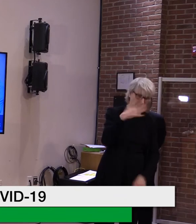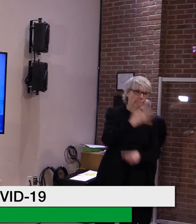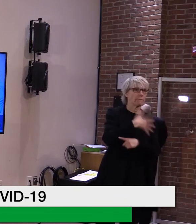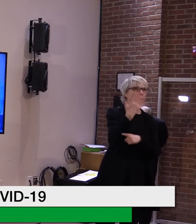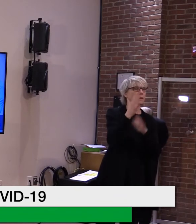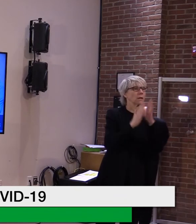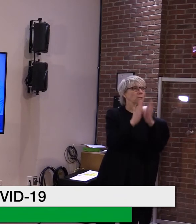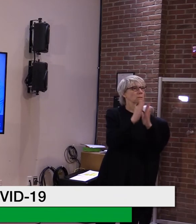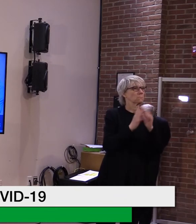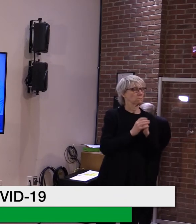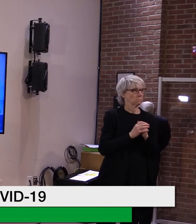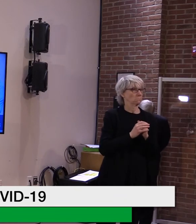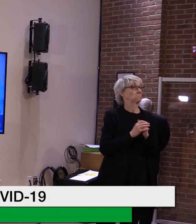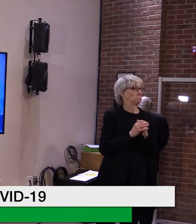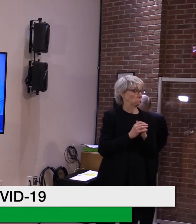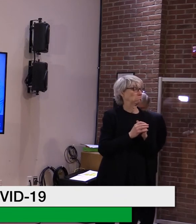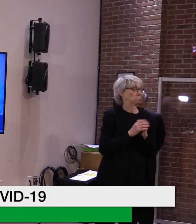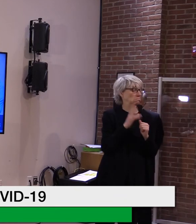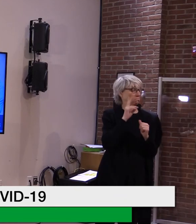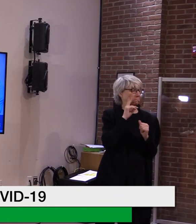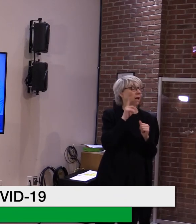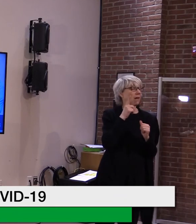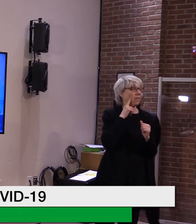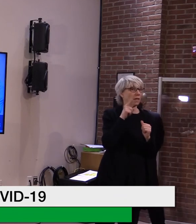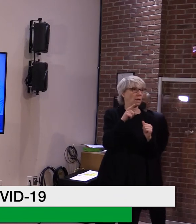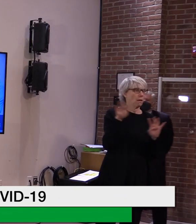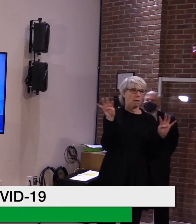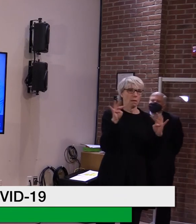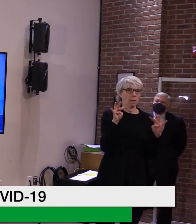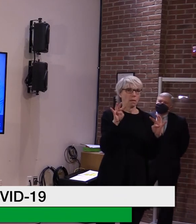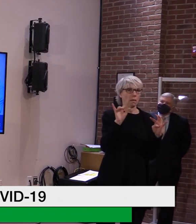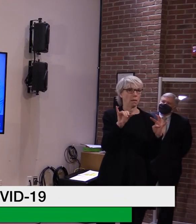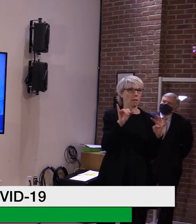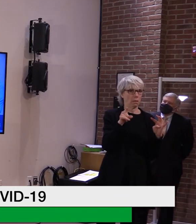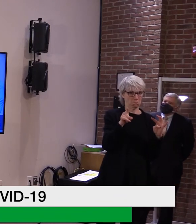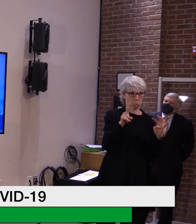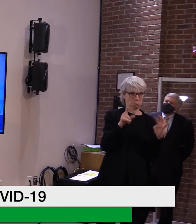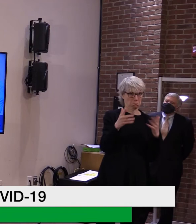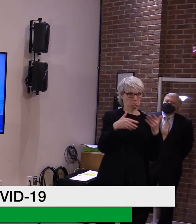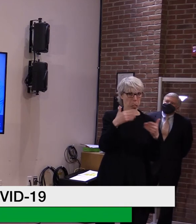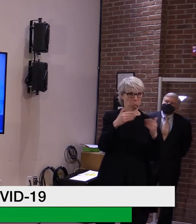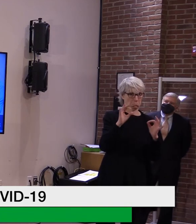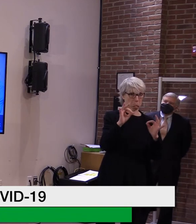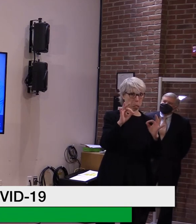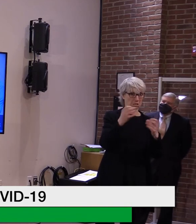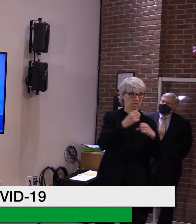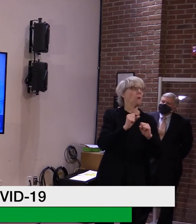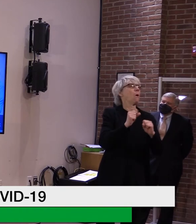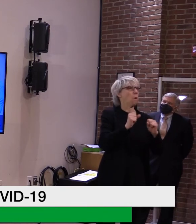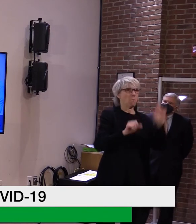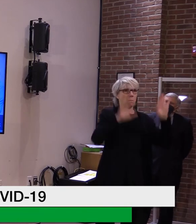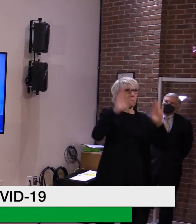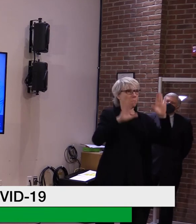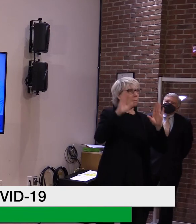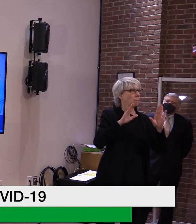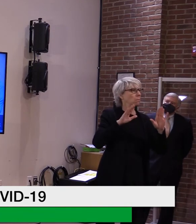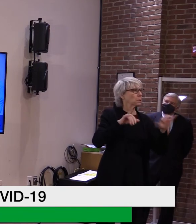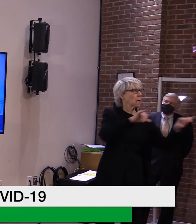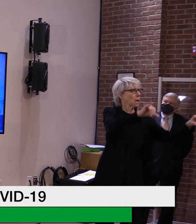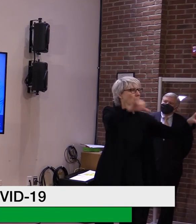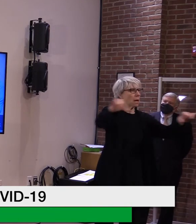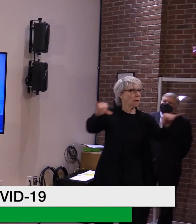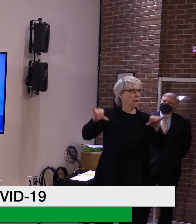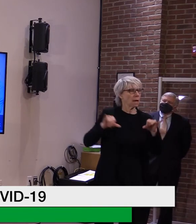we'll see, I think there'll be some momentum. I think it will inspire others to do the same. And we have to, again, instill some faith and trust.